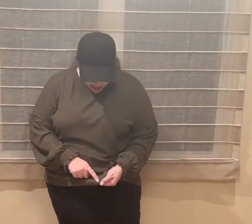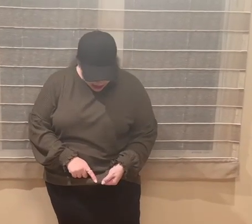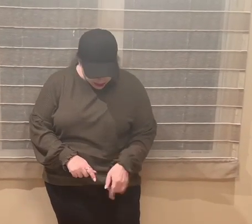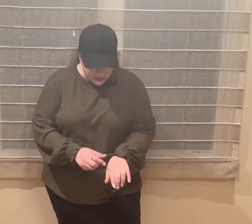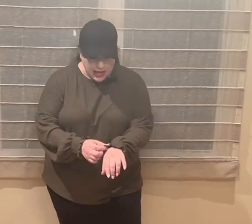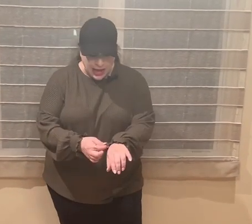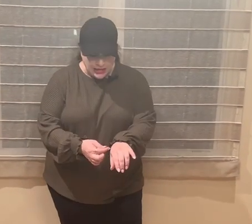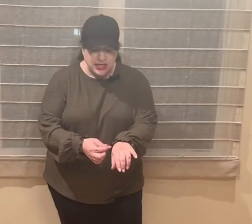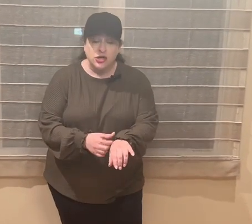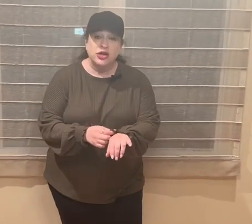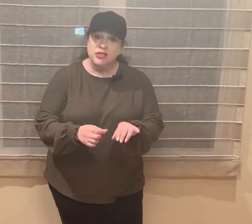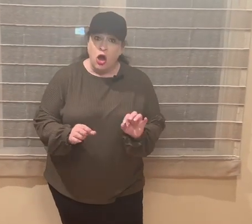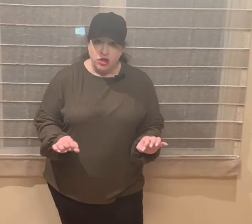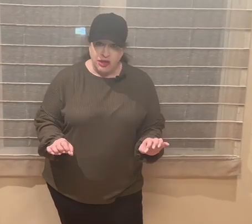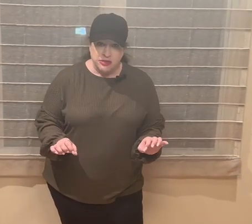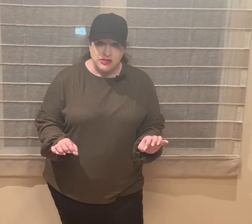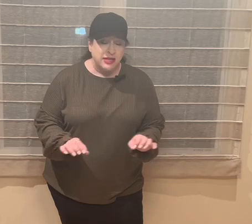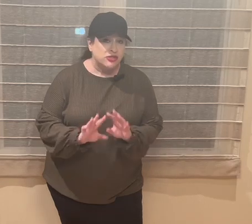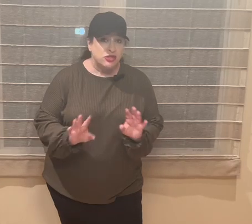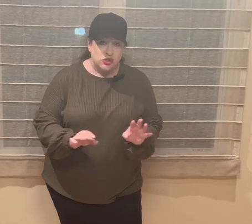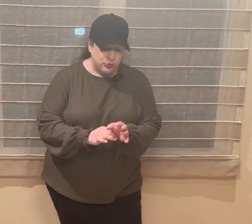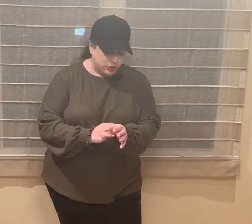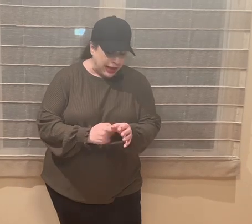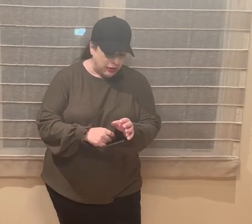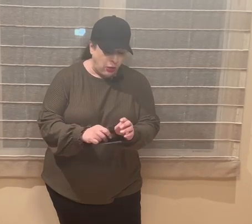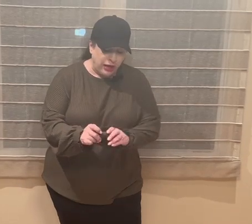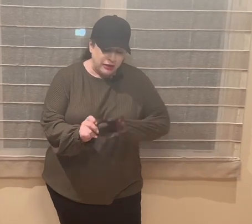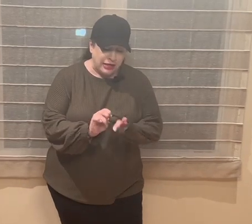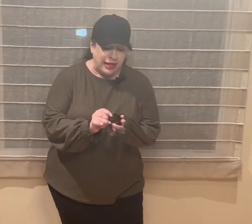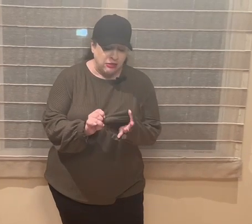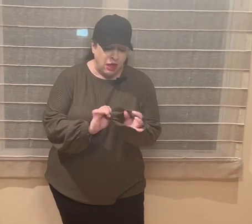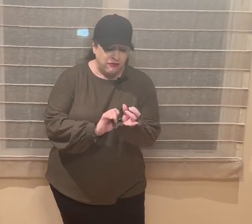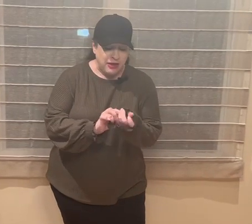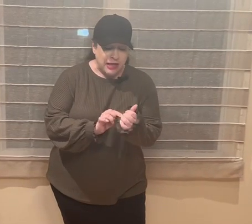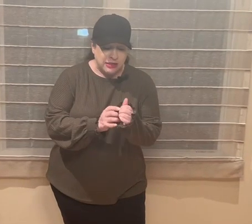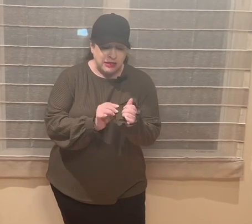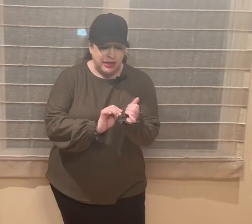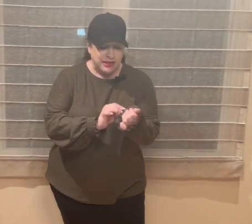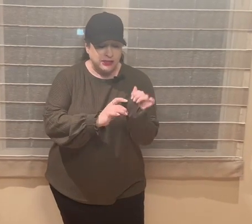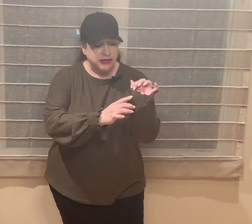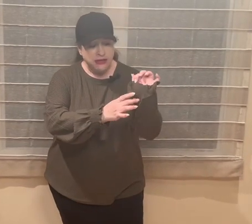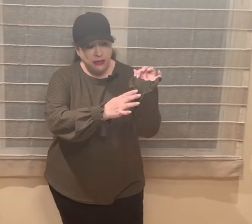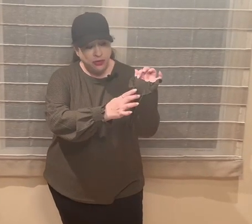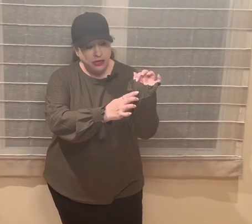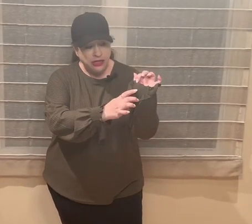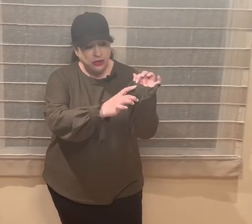bottom and here is all double stitched. Super lot of quality. I love the elastic that they put in here.